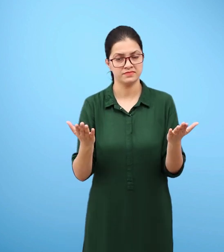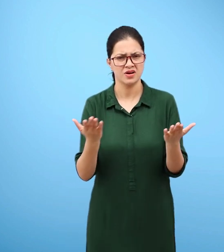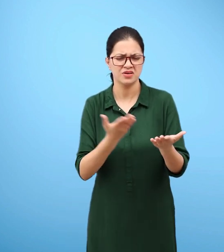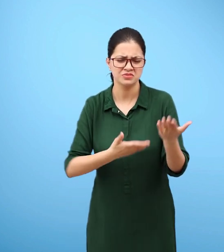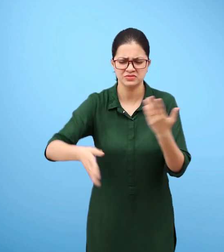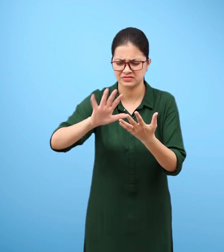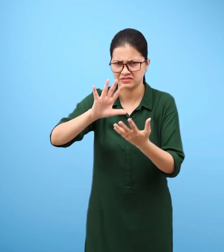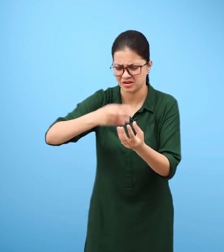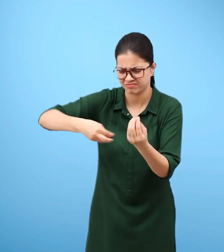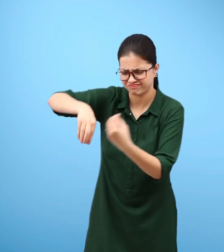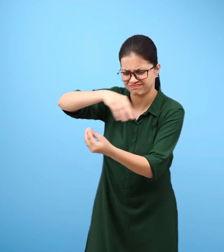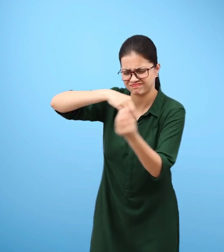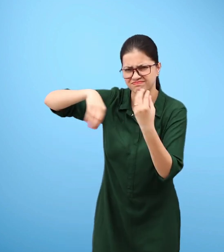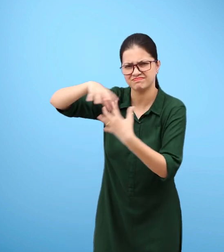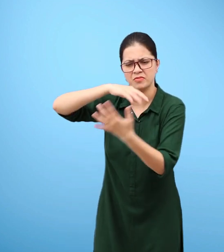What kind of a mixture is it?